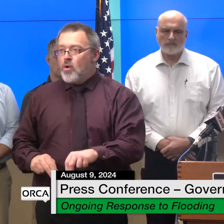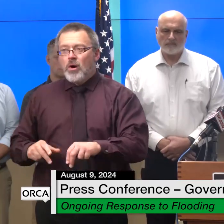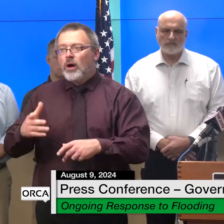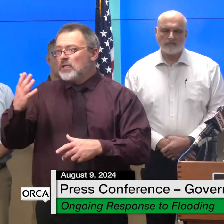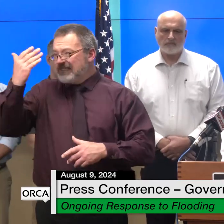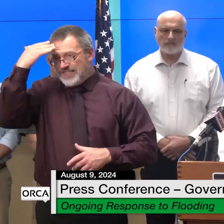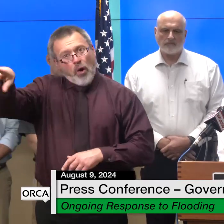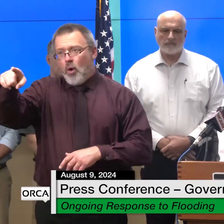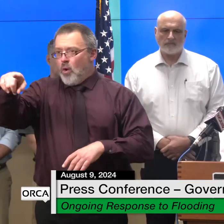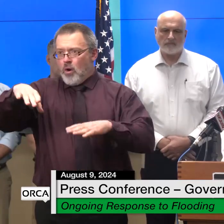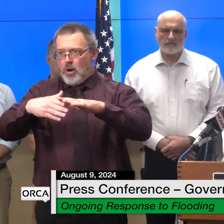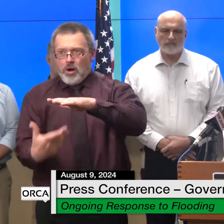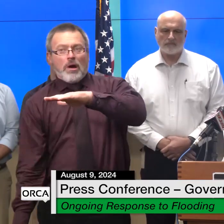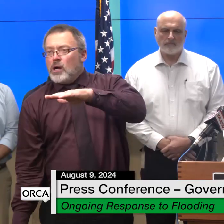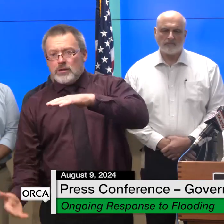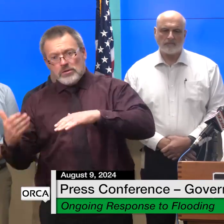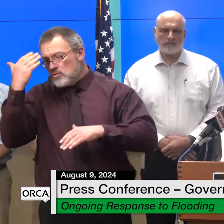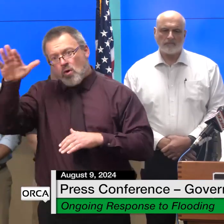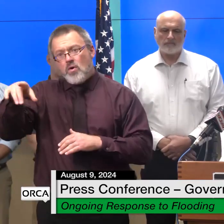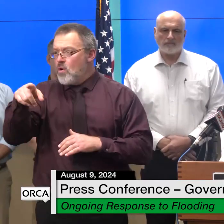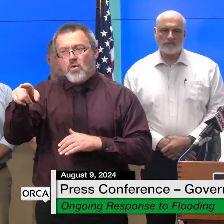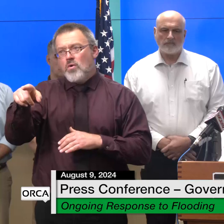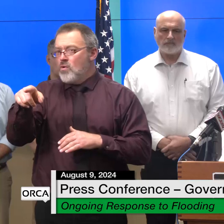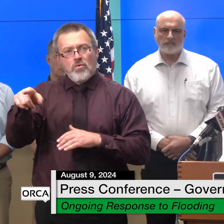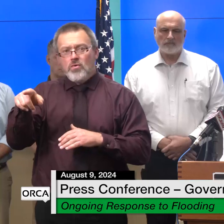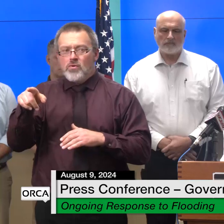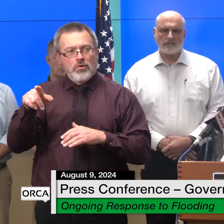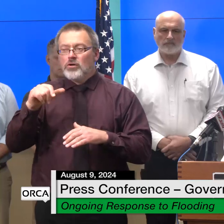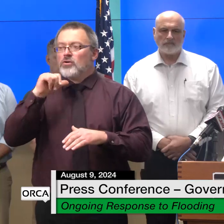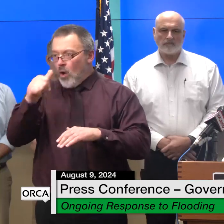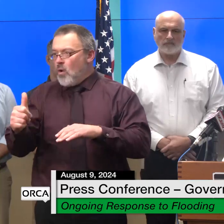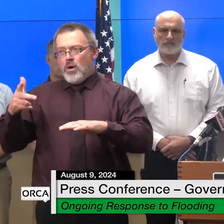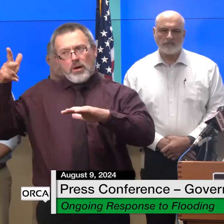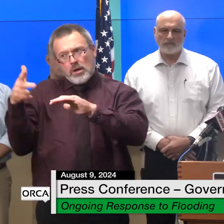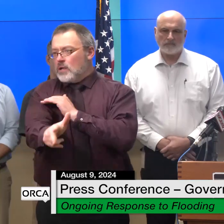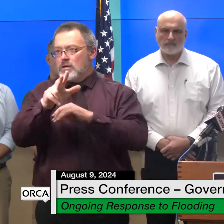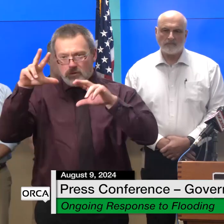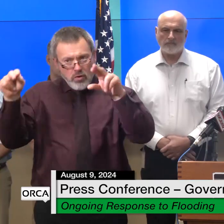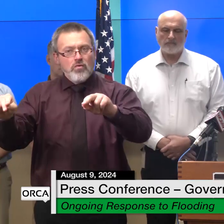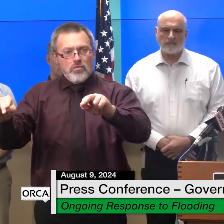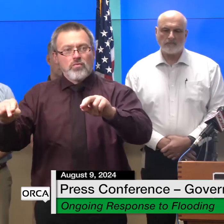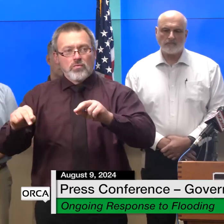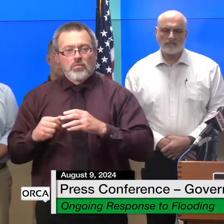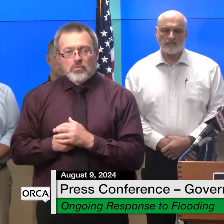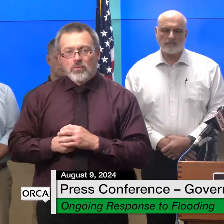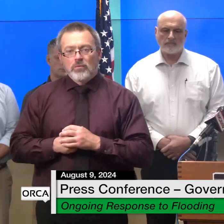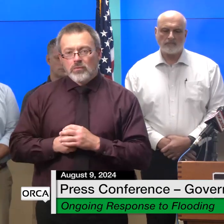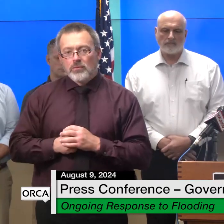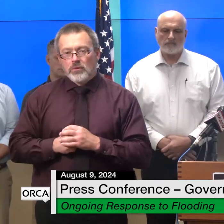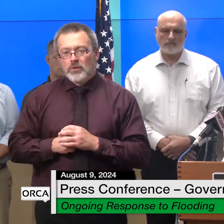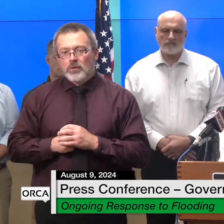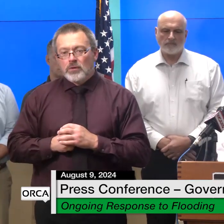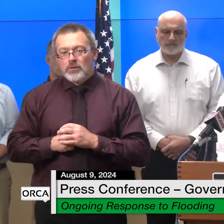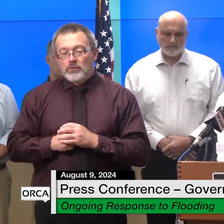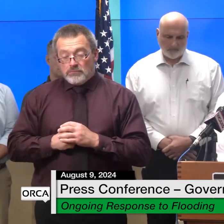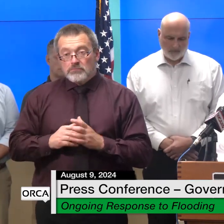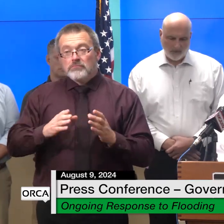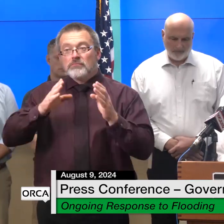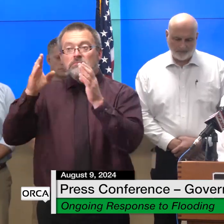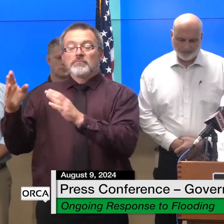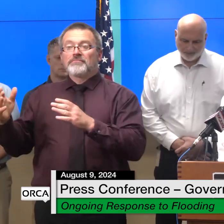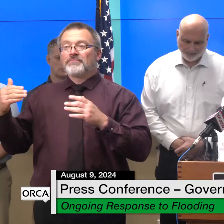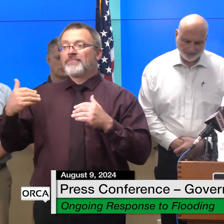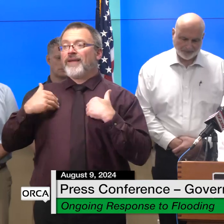signed up for VT alert to stay up to date on road closures and other notifications you can